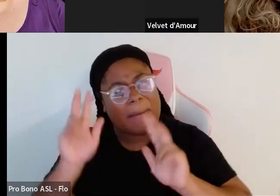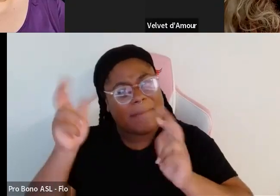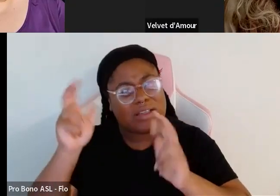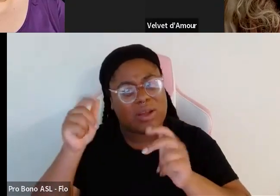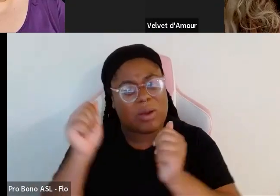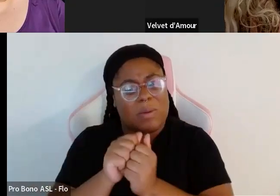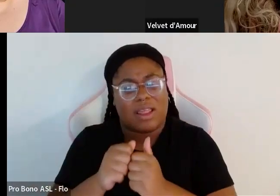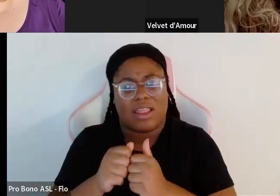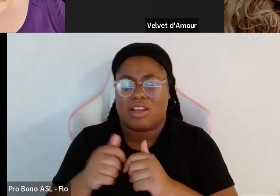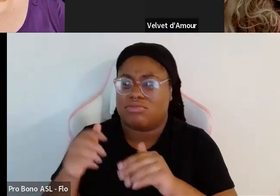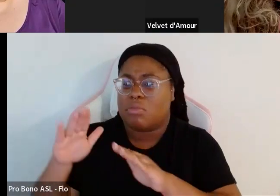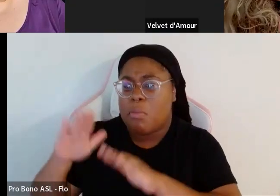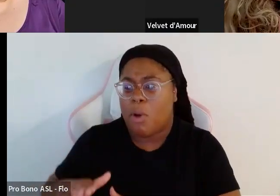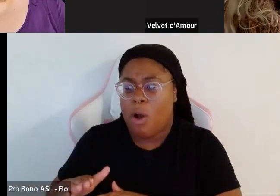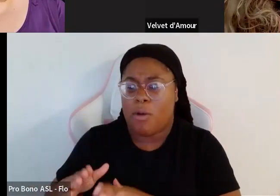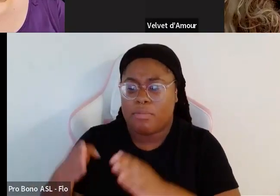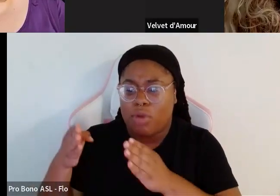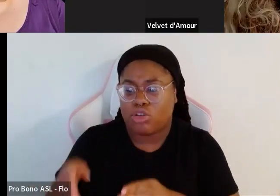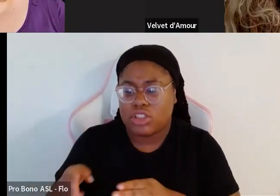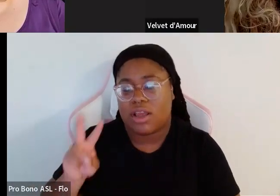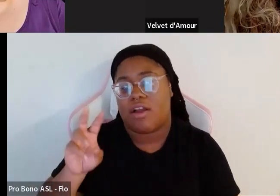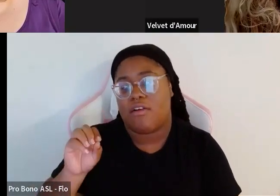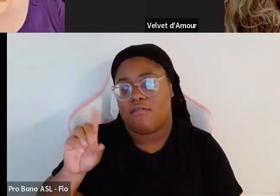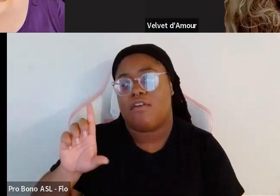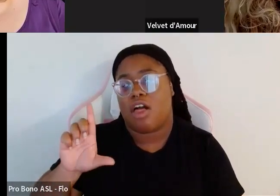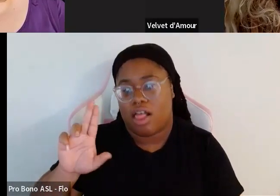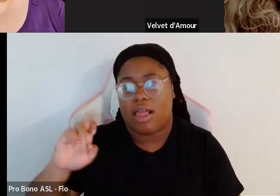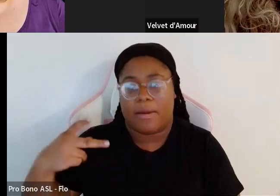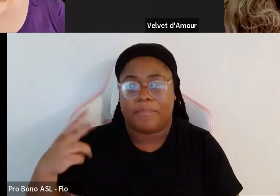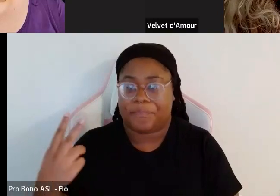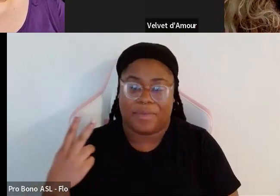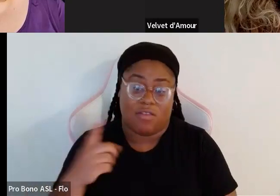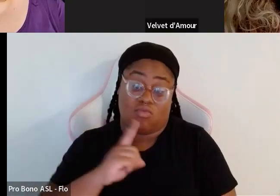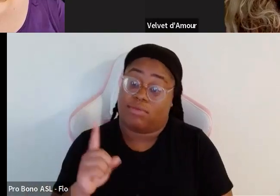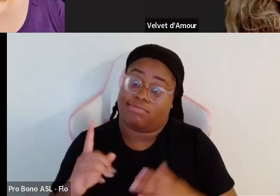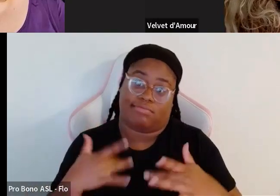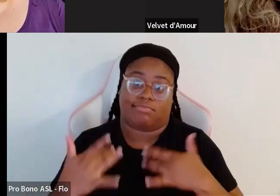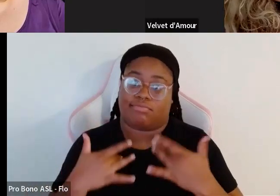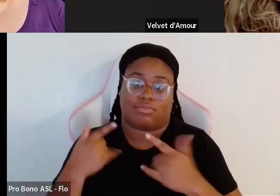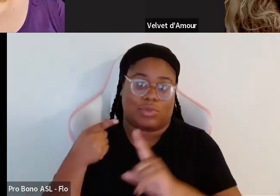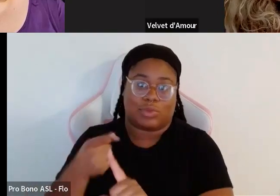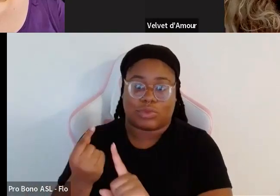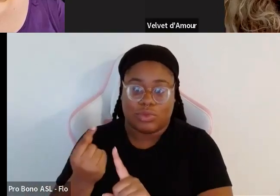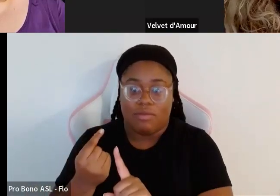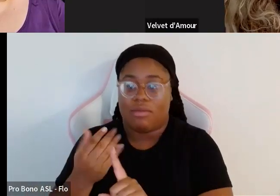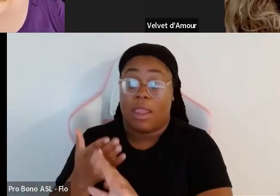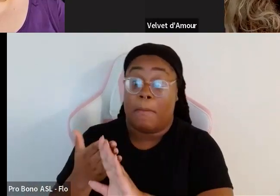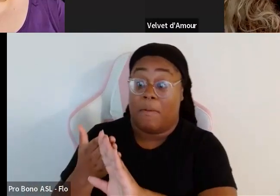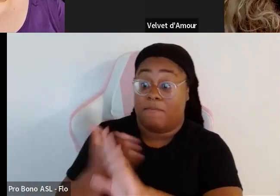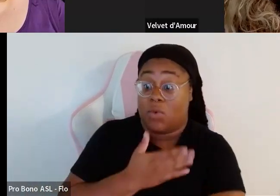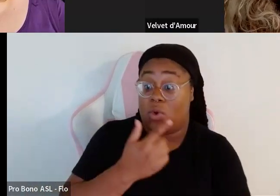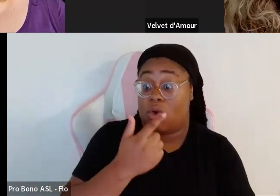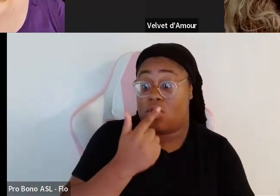with a small person and and it was you know quite revolutionary what he did previous to Jean-Paul Gaultier Jean-Paul Gaultier